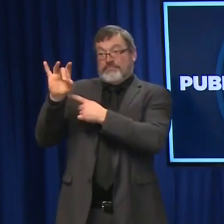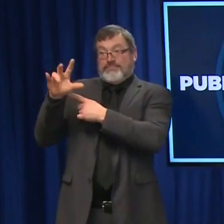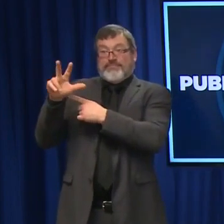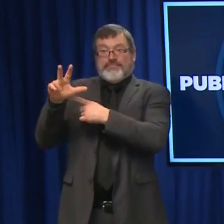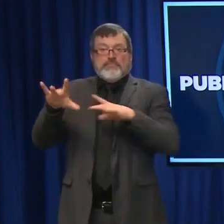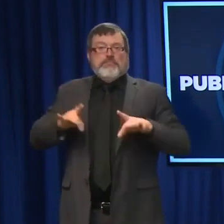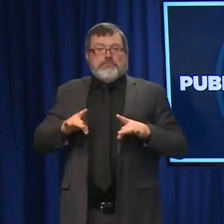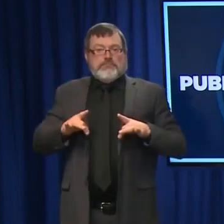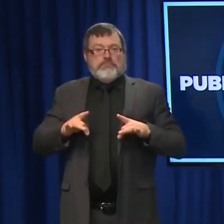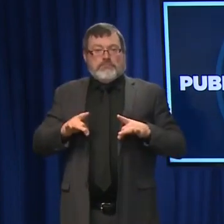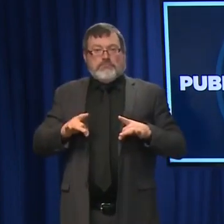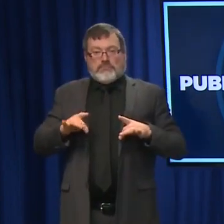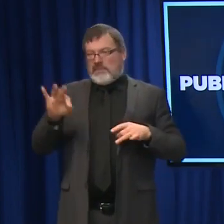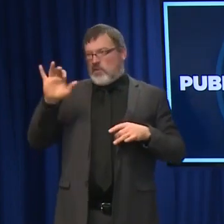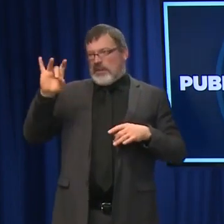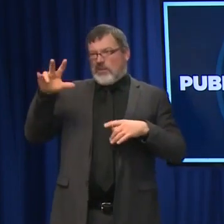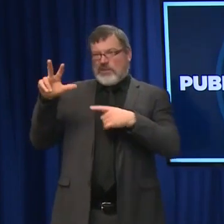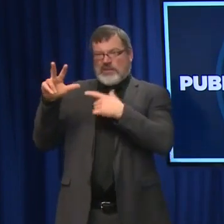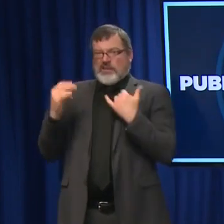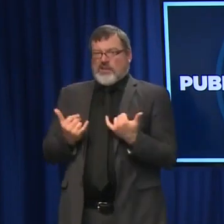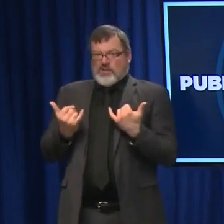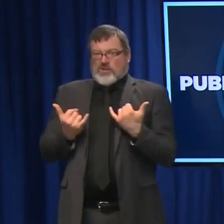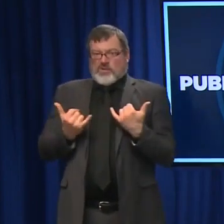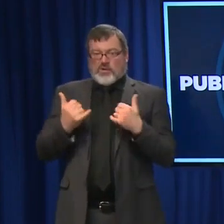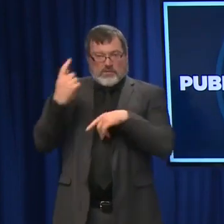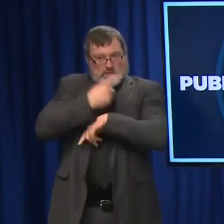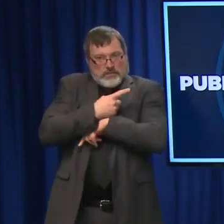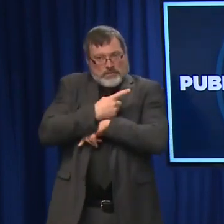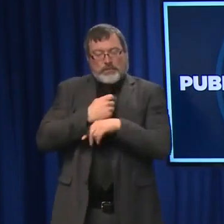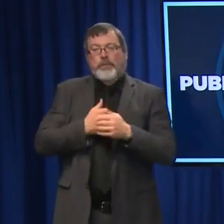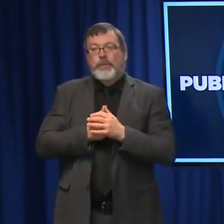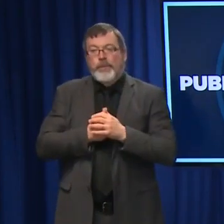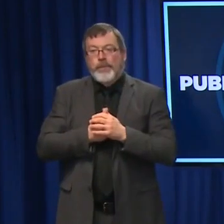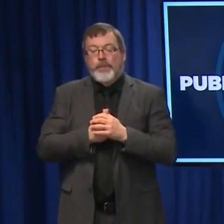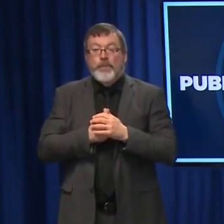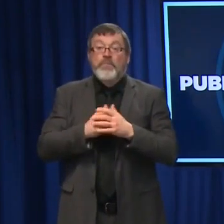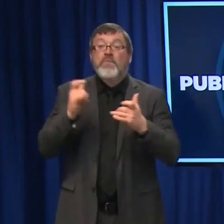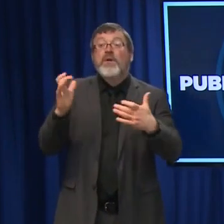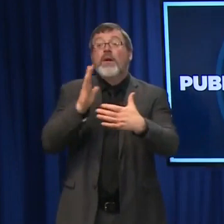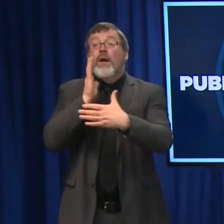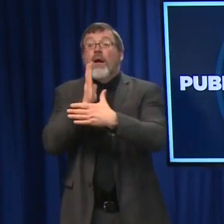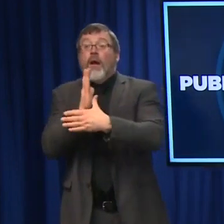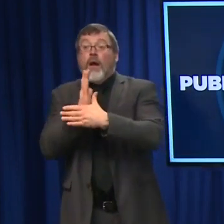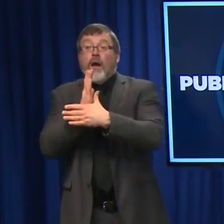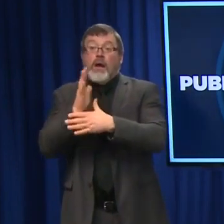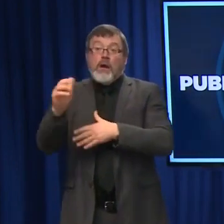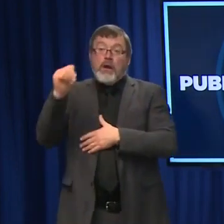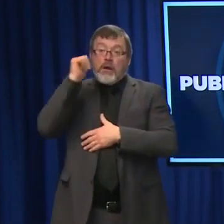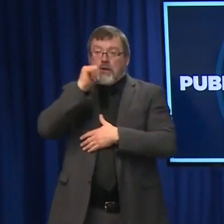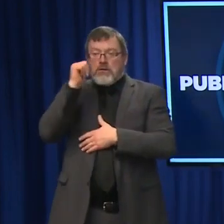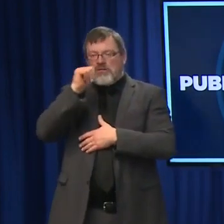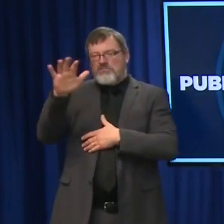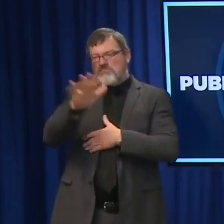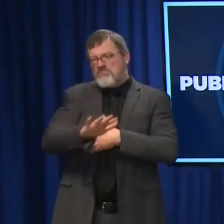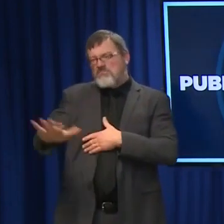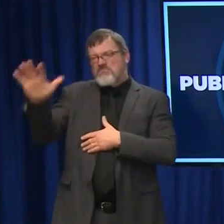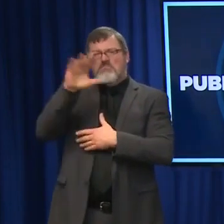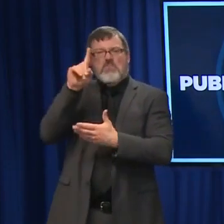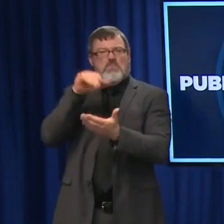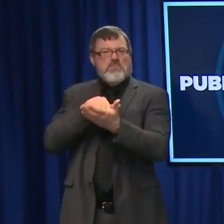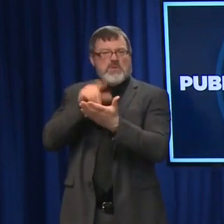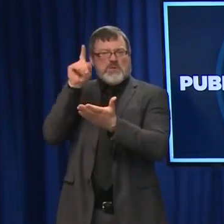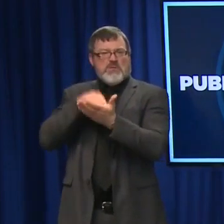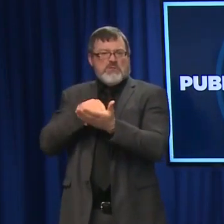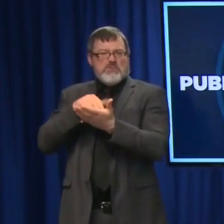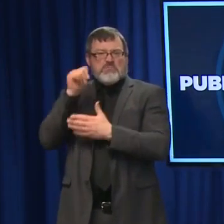diagnosed with COVID-19 in the state. We continue to average just over 1,000 new infections per day. And the number of people with